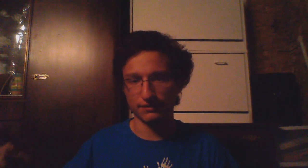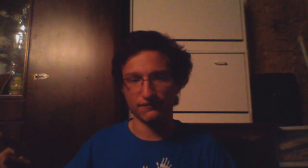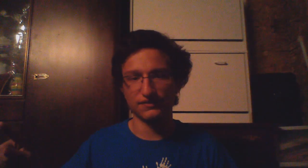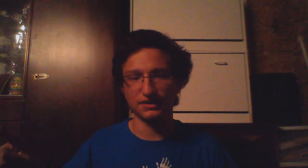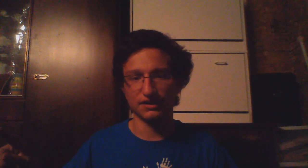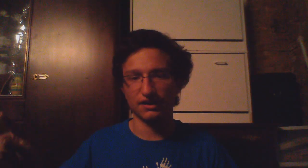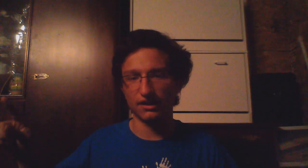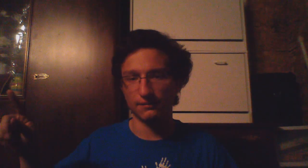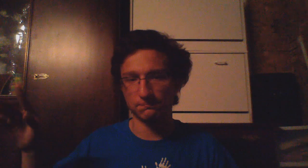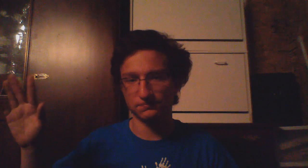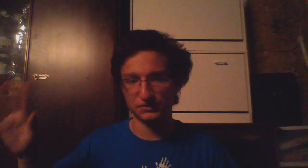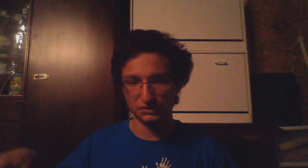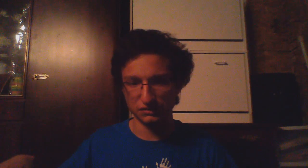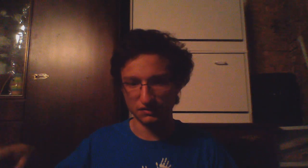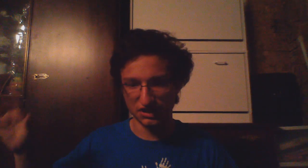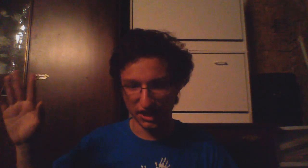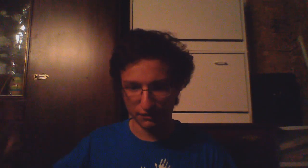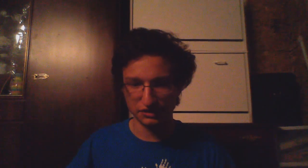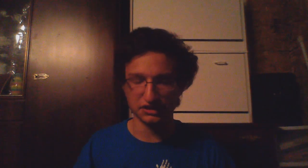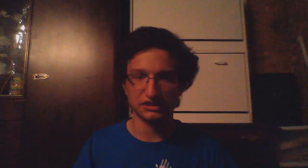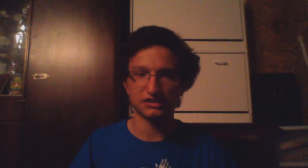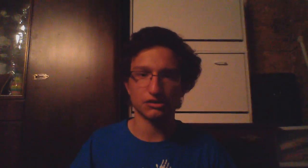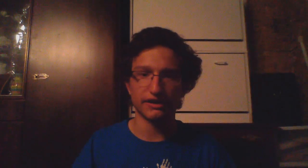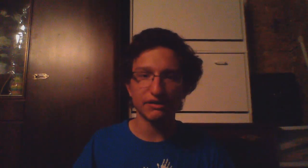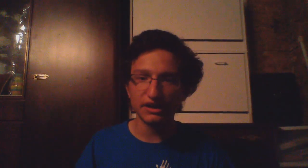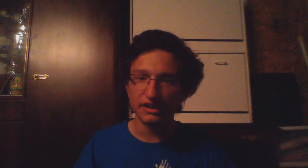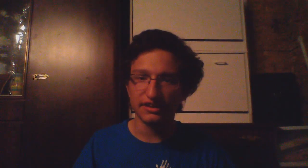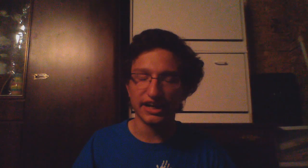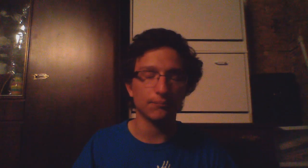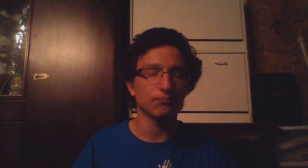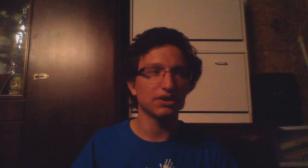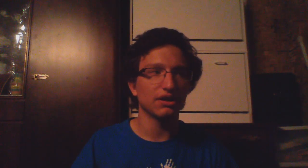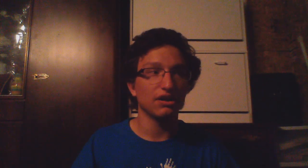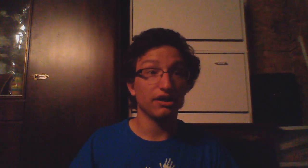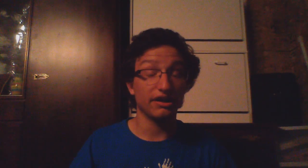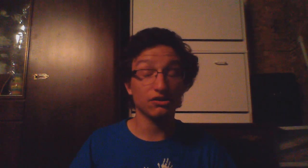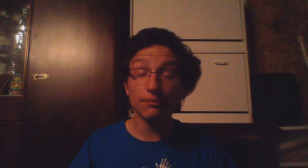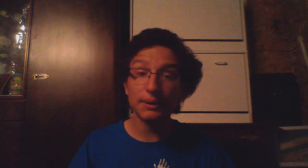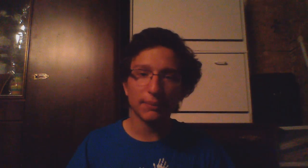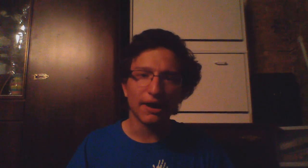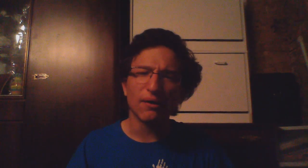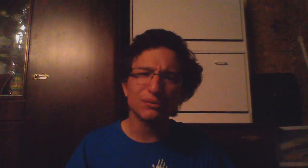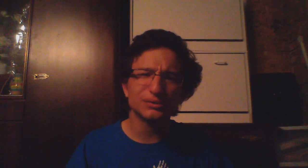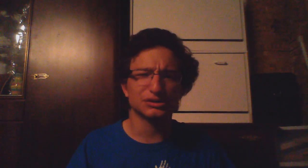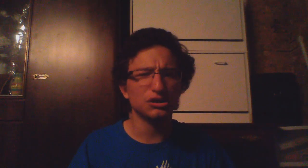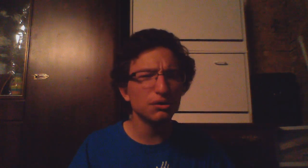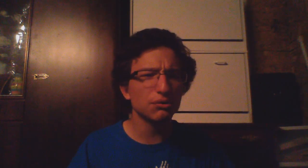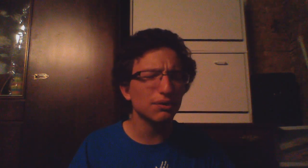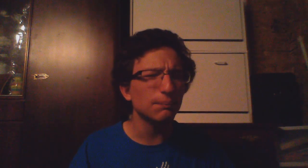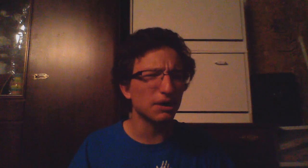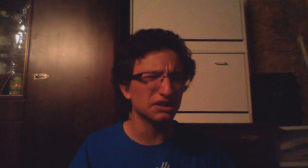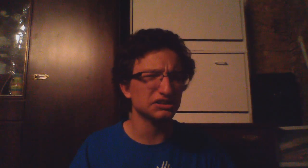challenges so I created that and it took me about two or three months